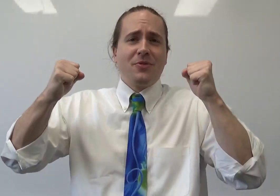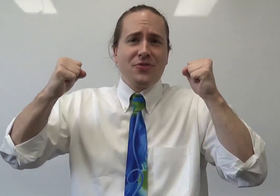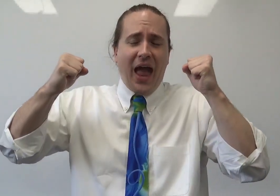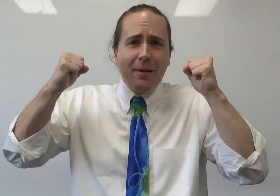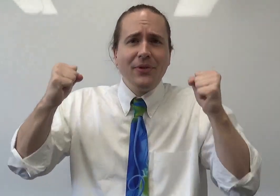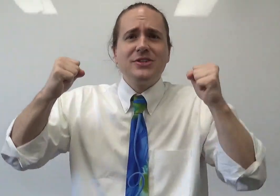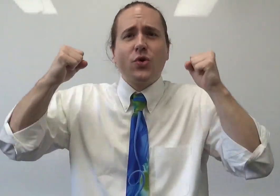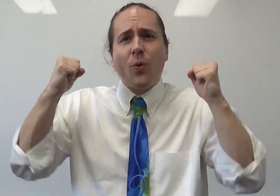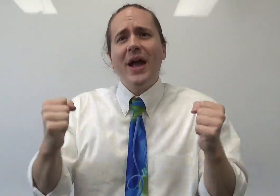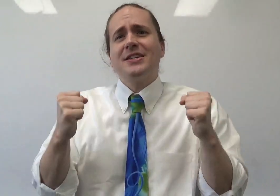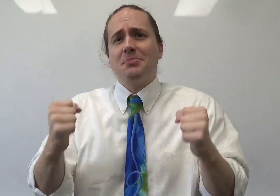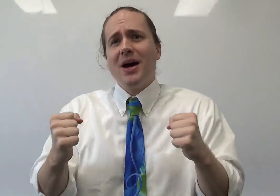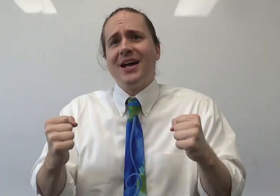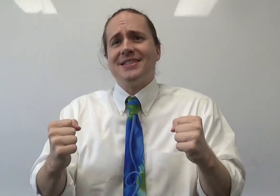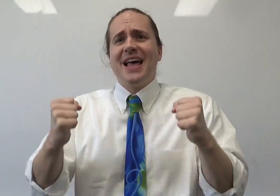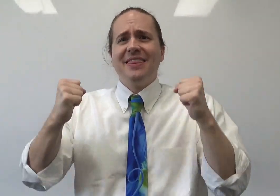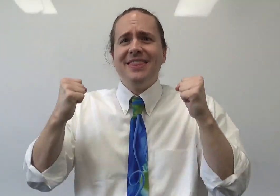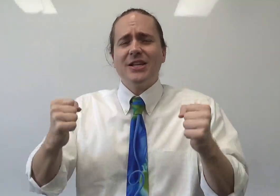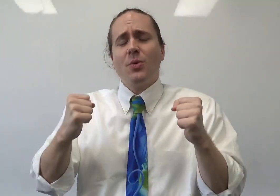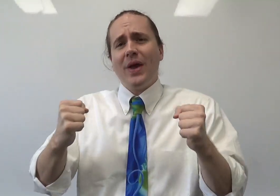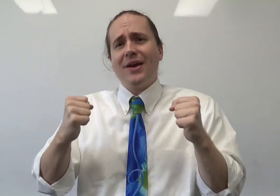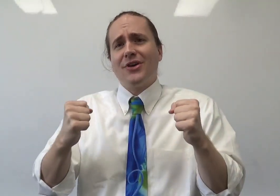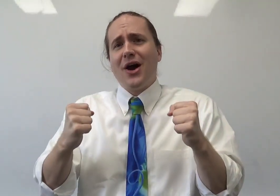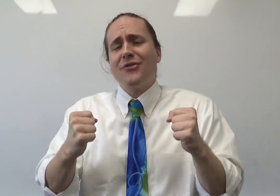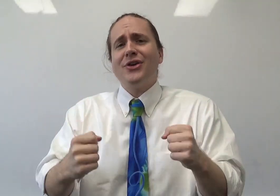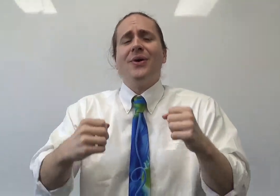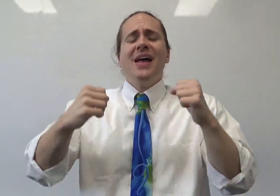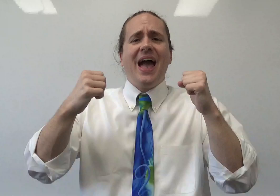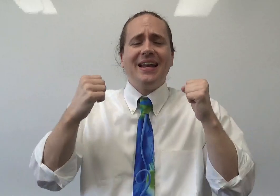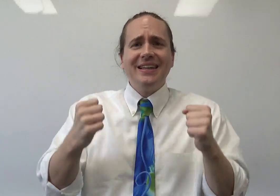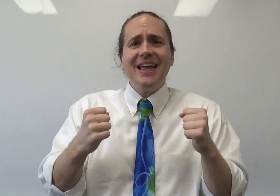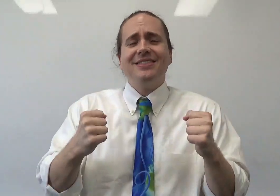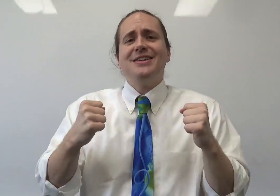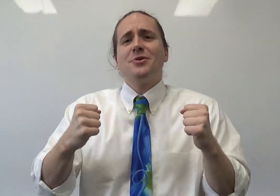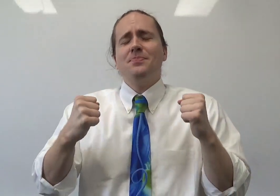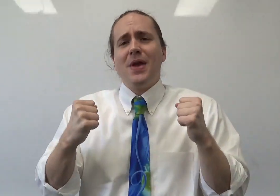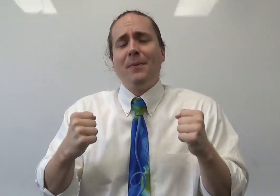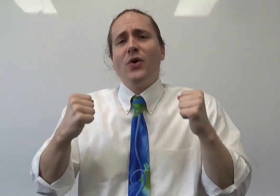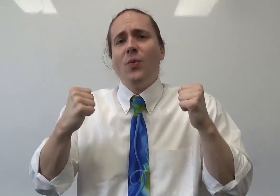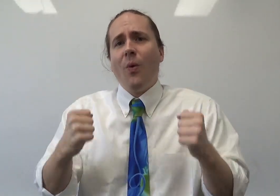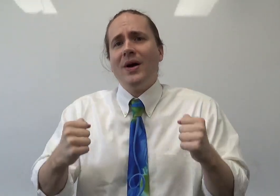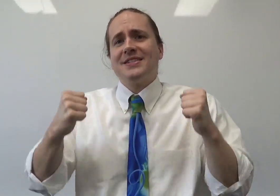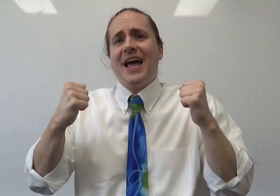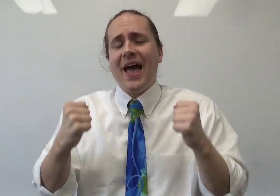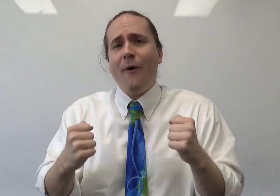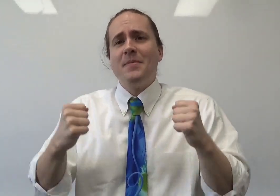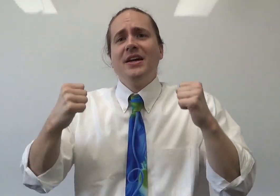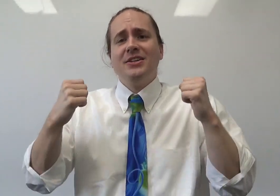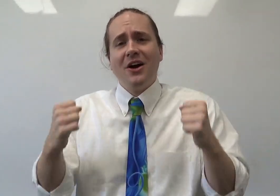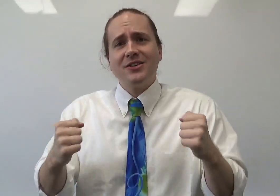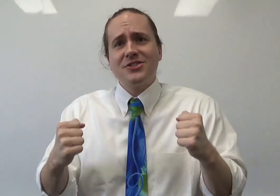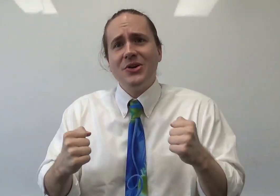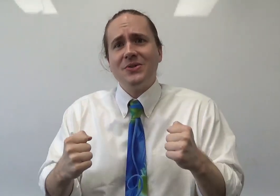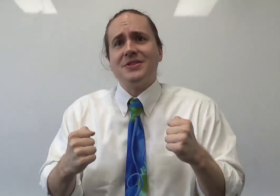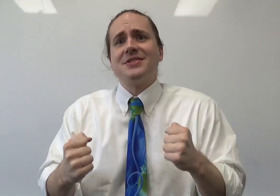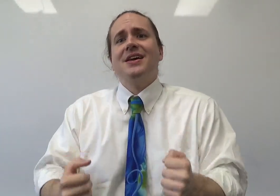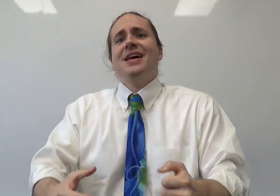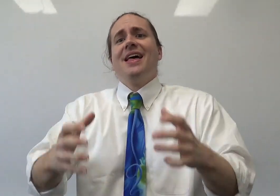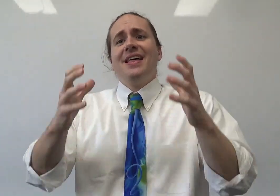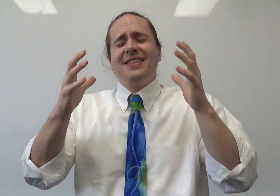of Abilene's greatest minds. That's what we have to offer you. And again, these are people who want to help young students. They